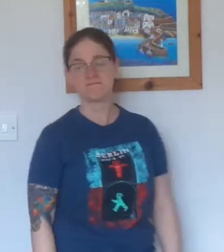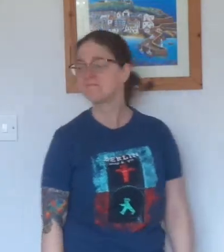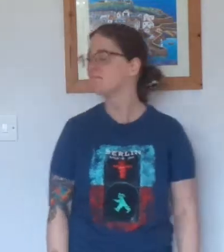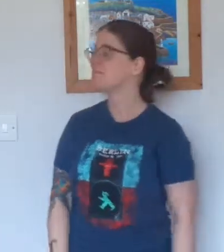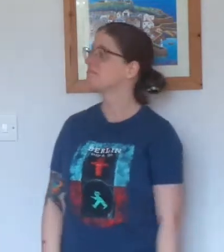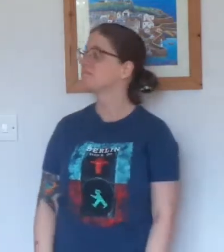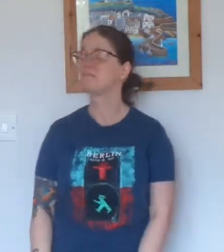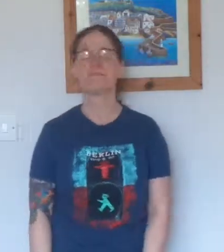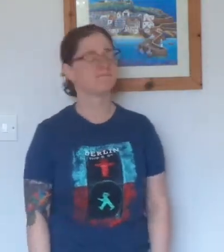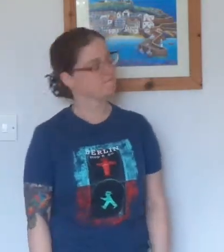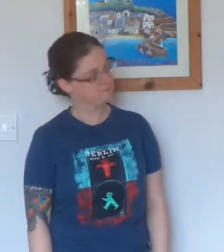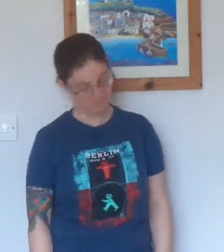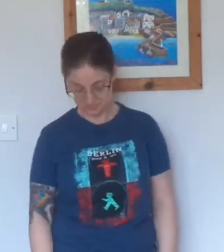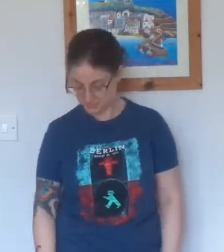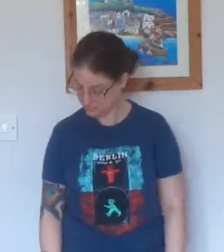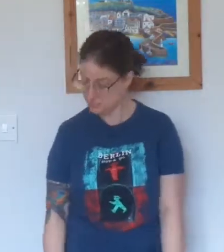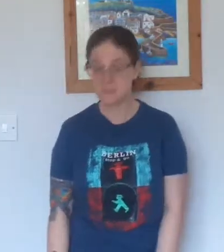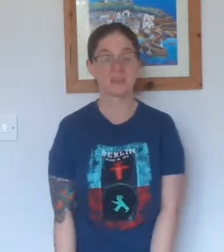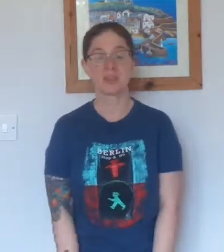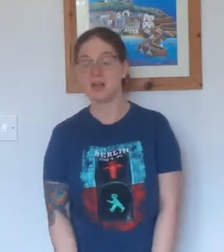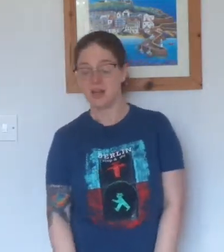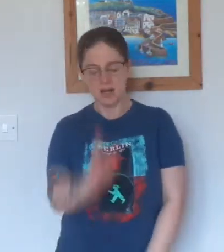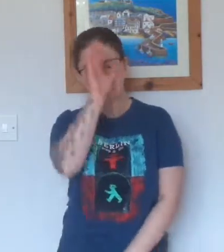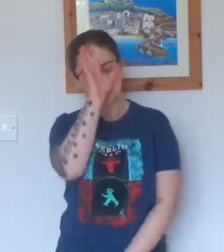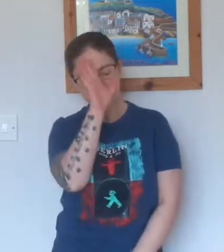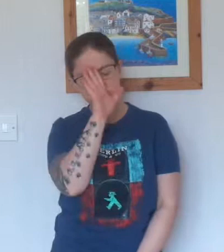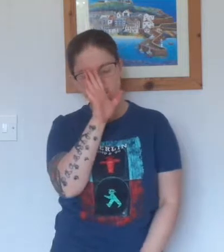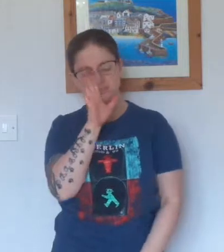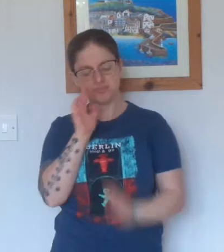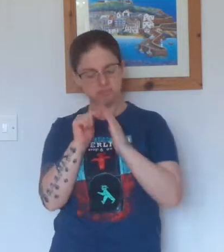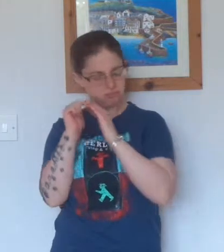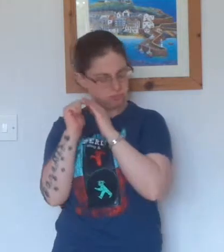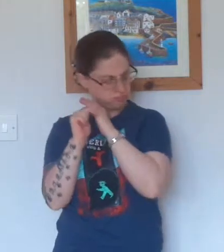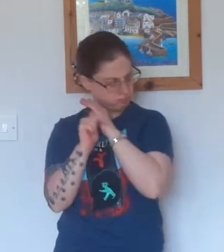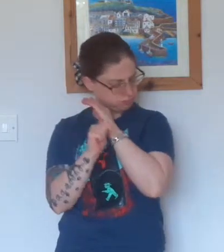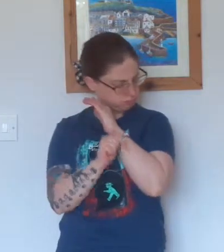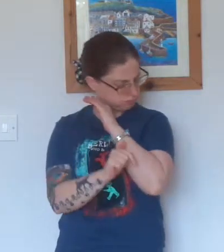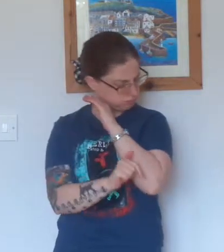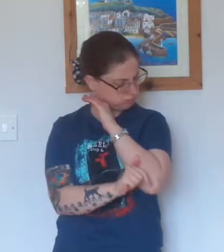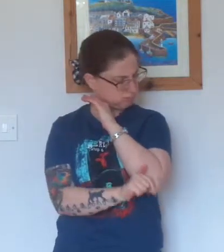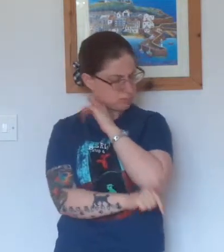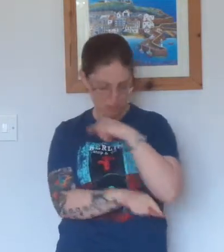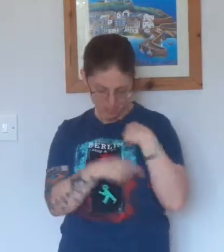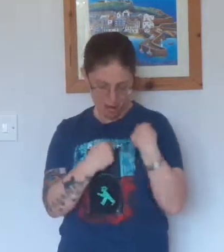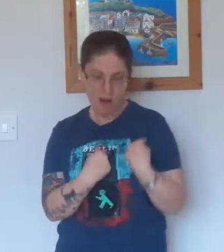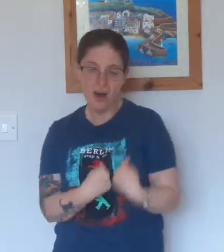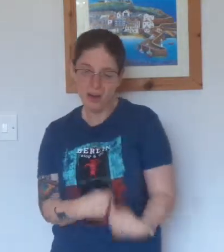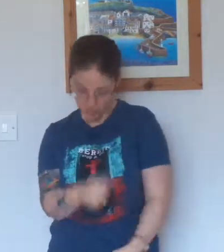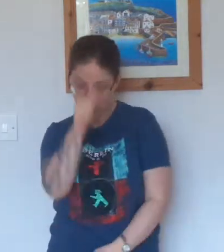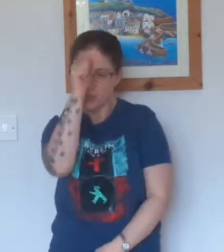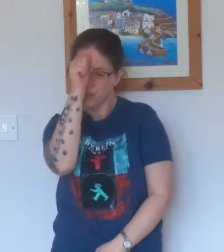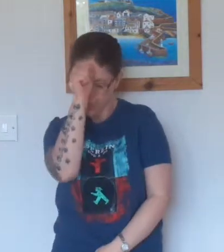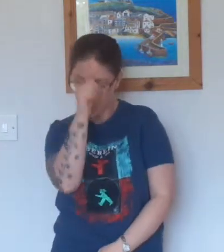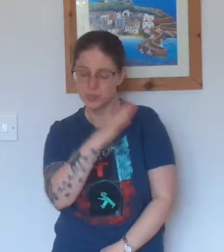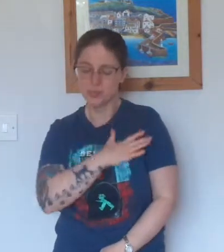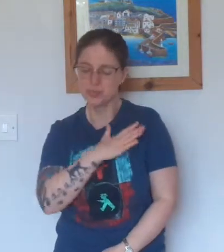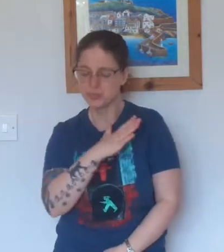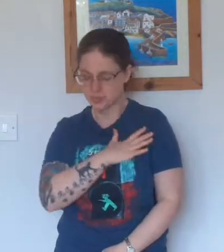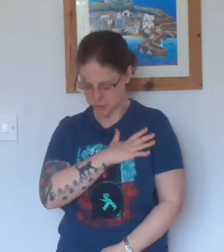Well, how good can I get, you could ask my heart. But life, a